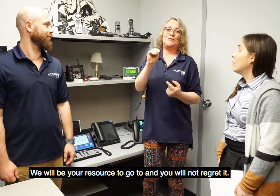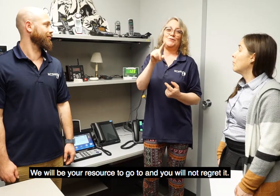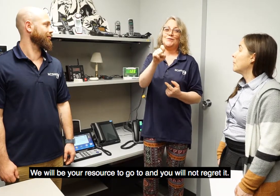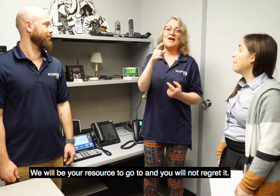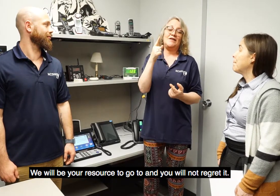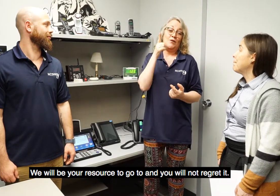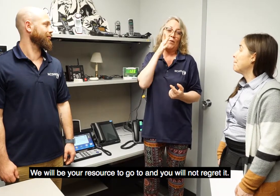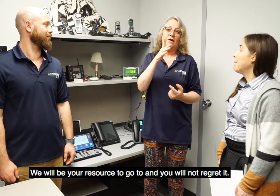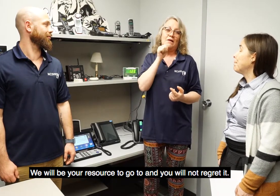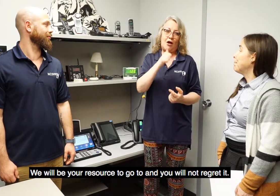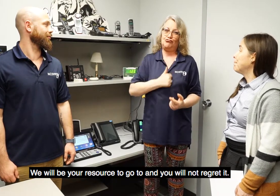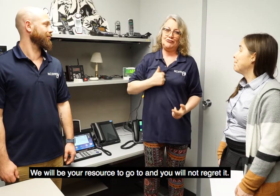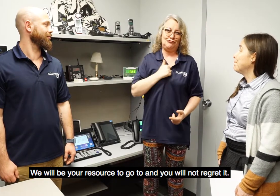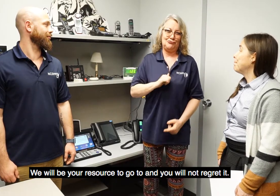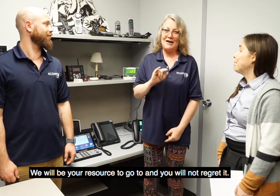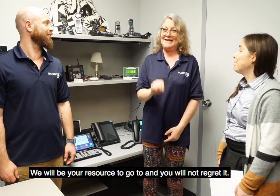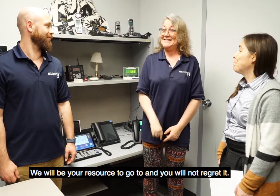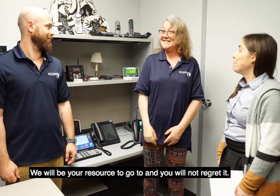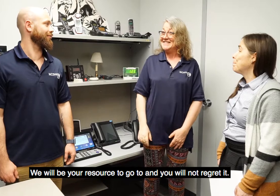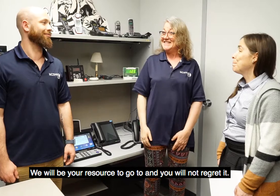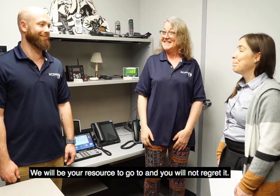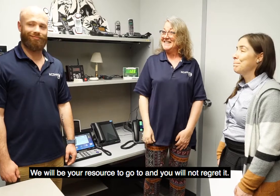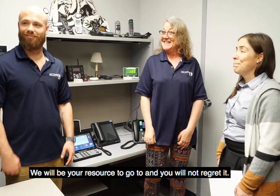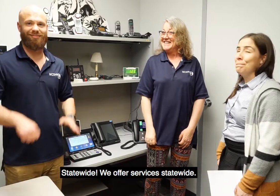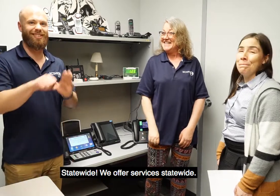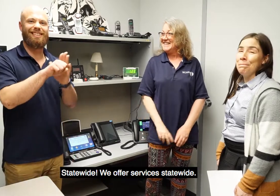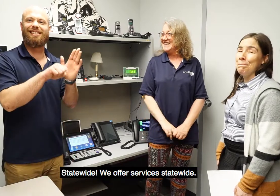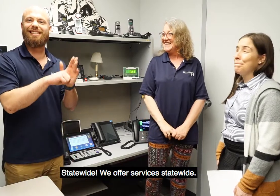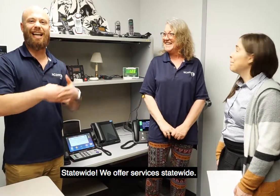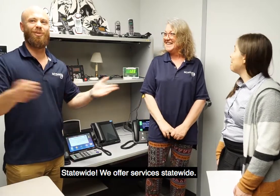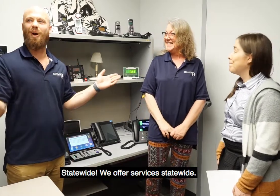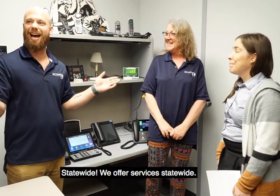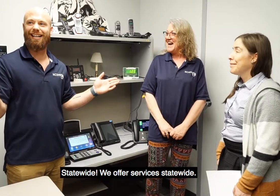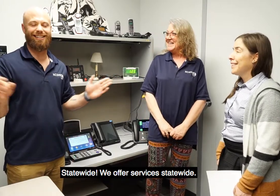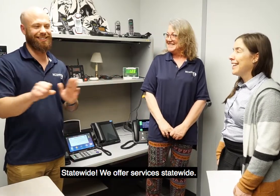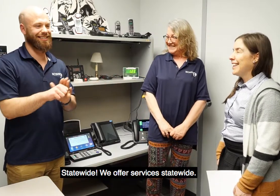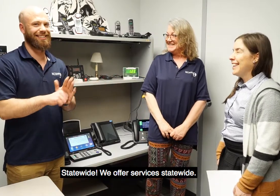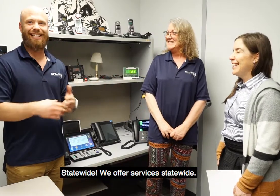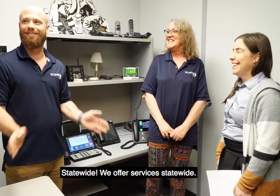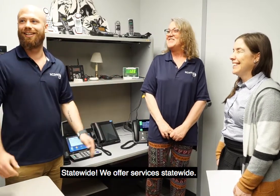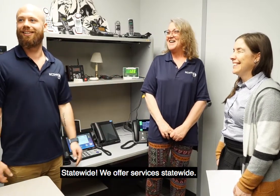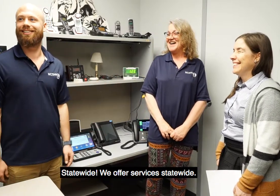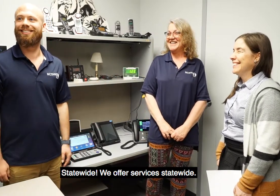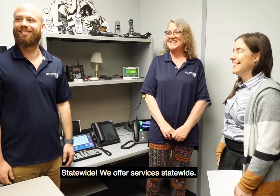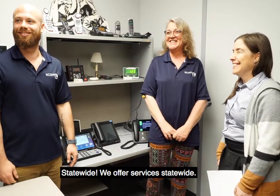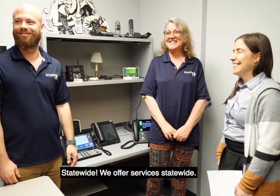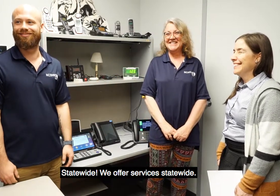go to and you will not regret it. Statewide, we offer services statewide.